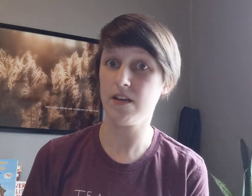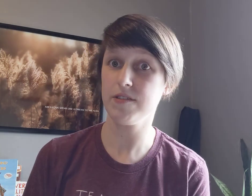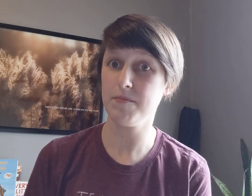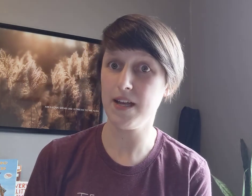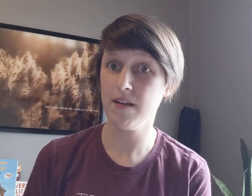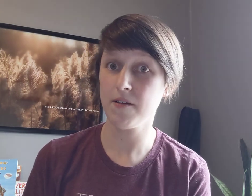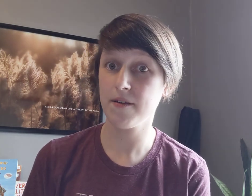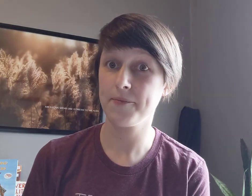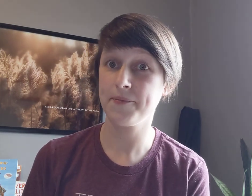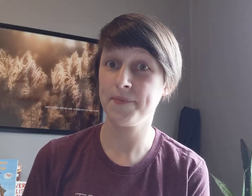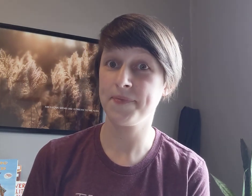think of something?